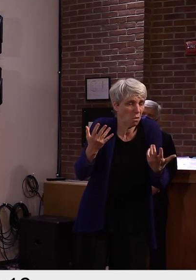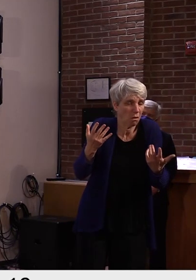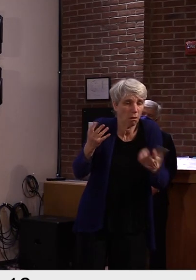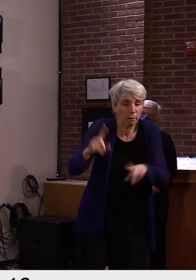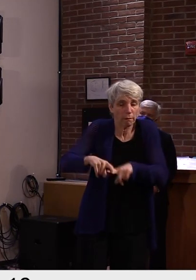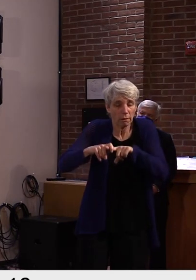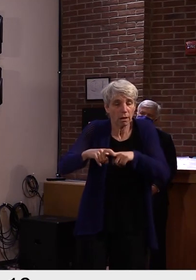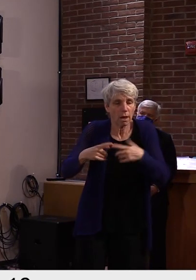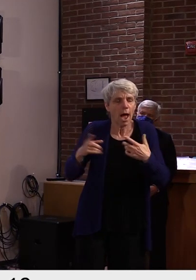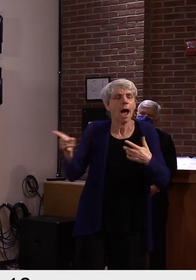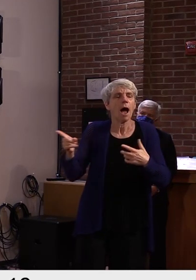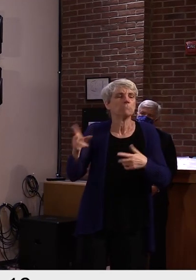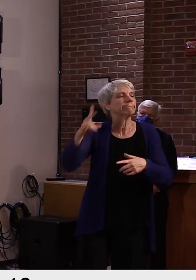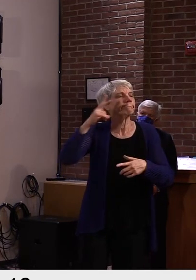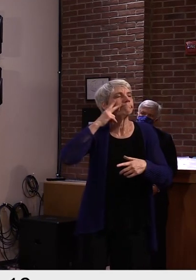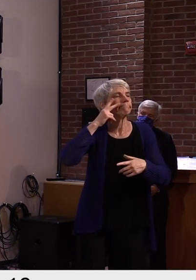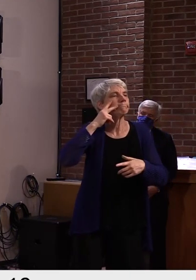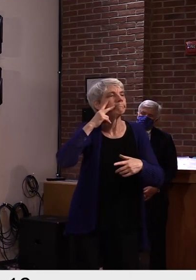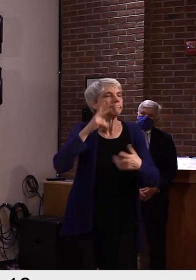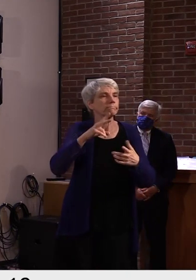finds the outcome is. Yeah.